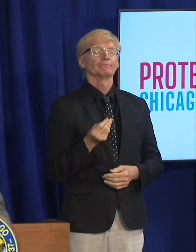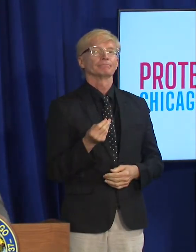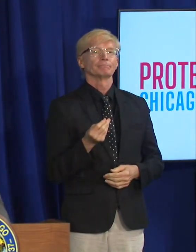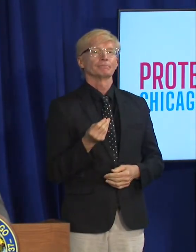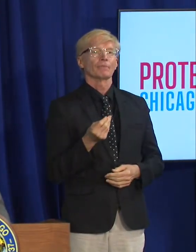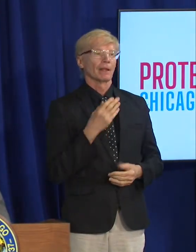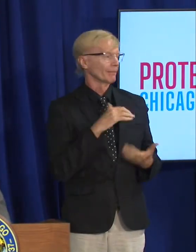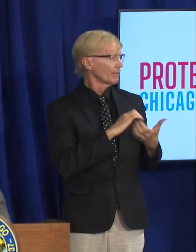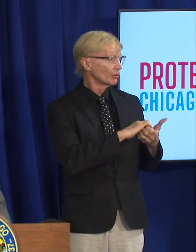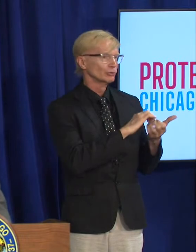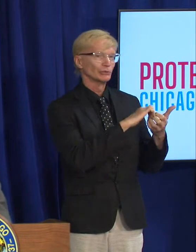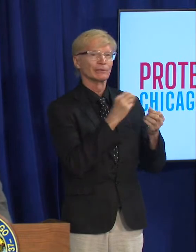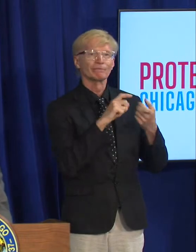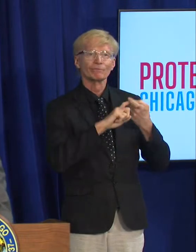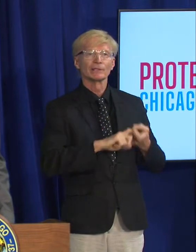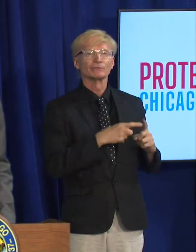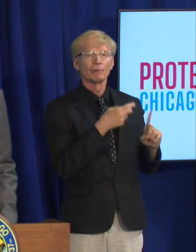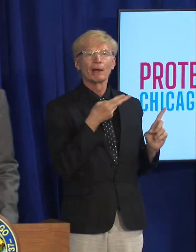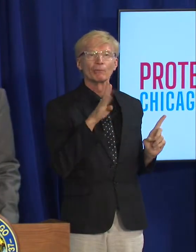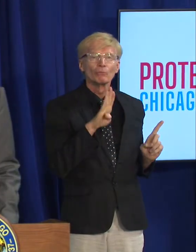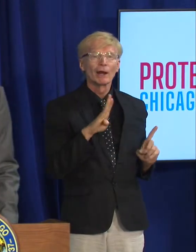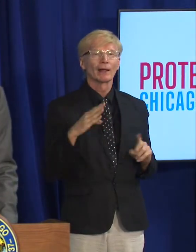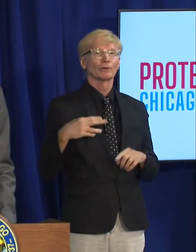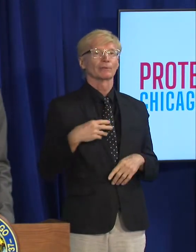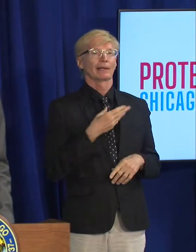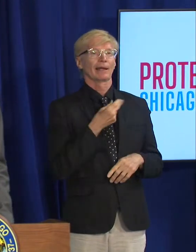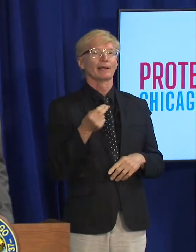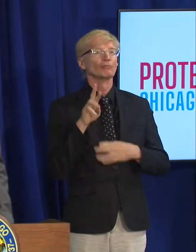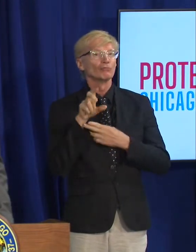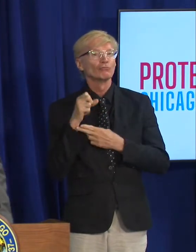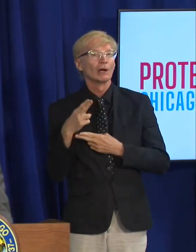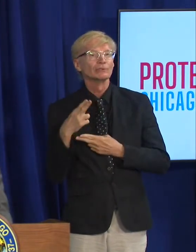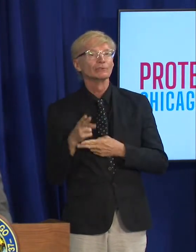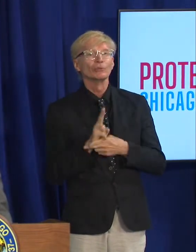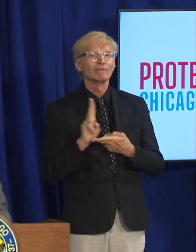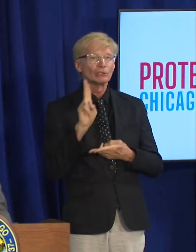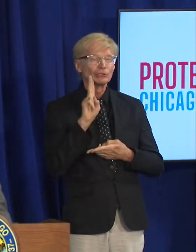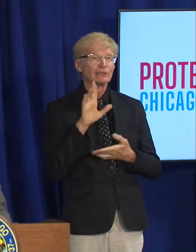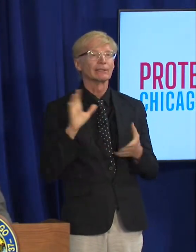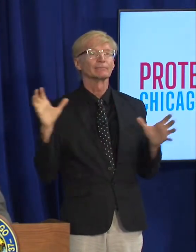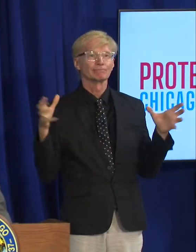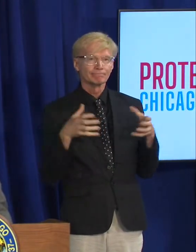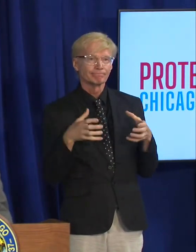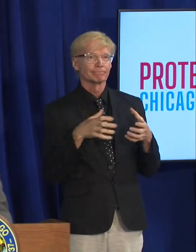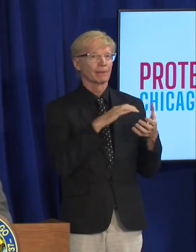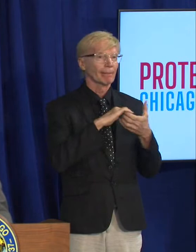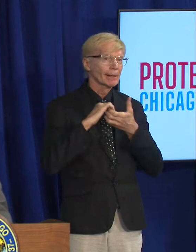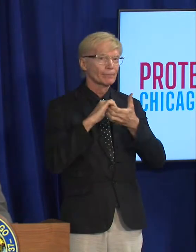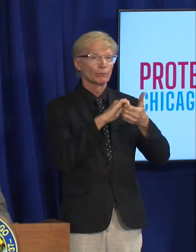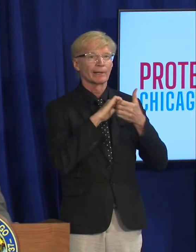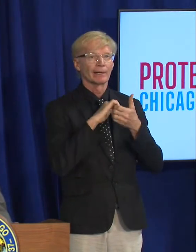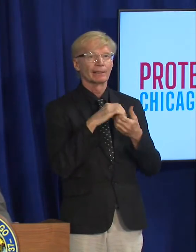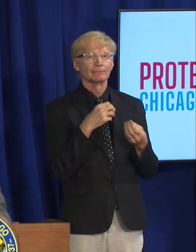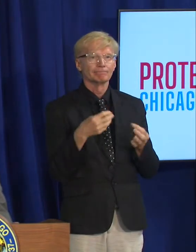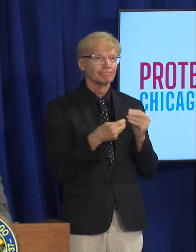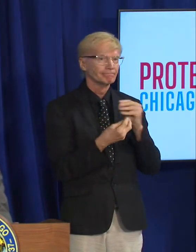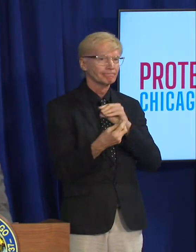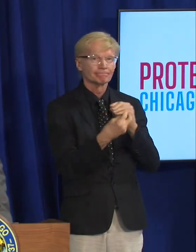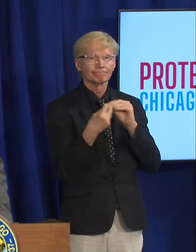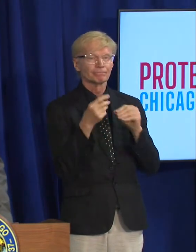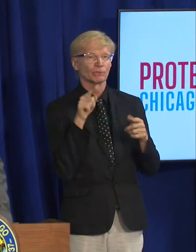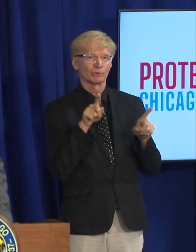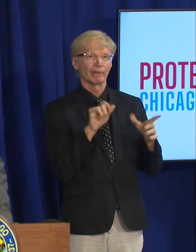at Howard Brown and Russia University for their collaboration and friendship during this time